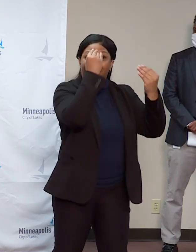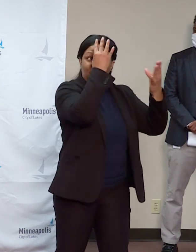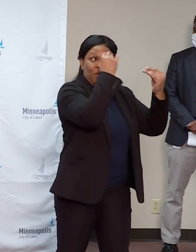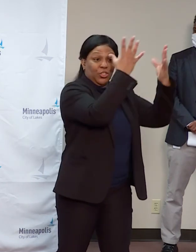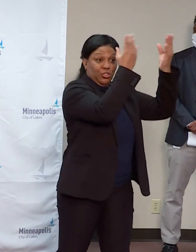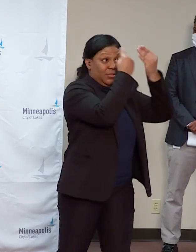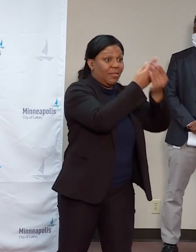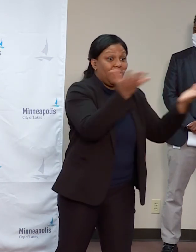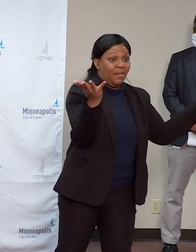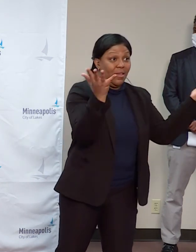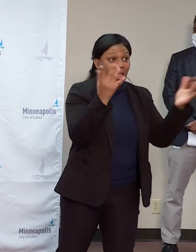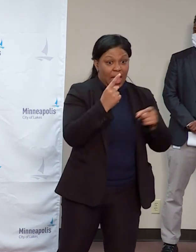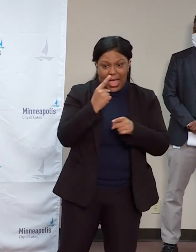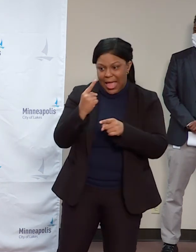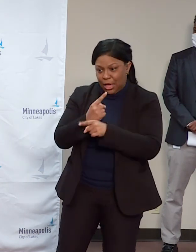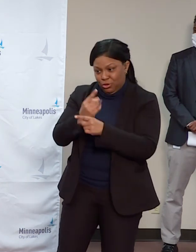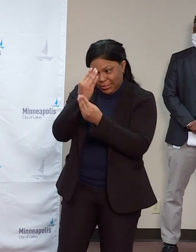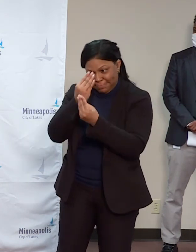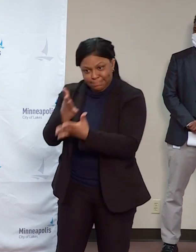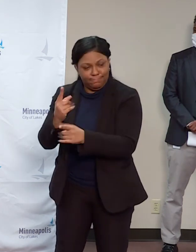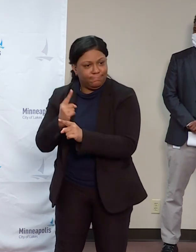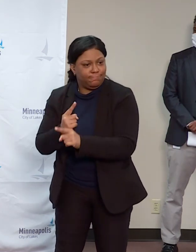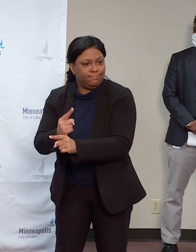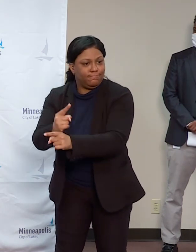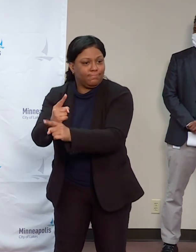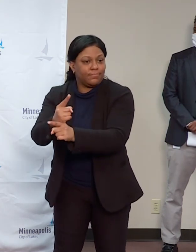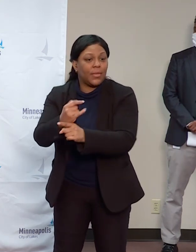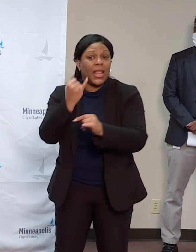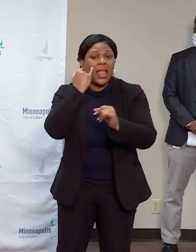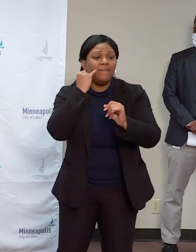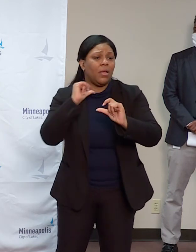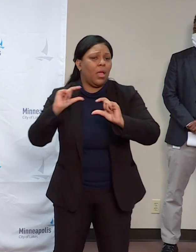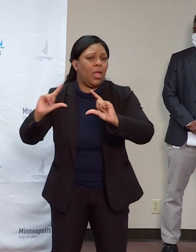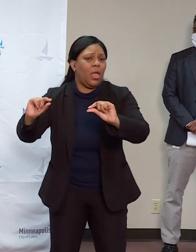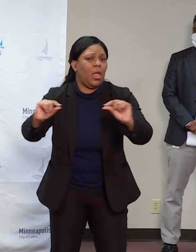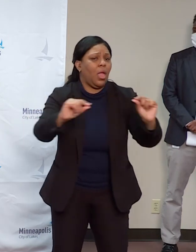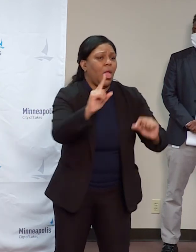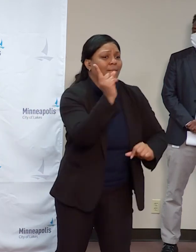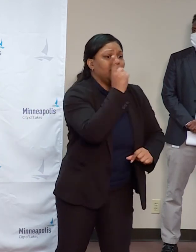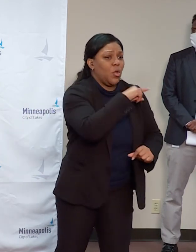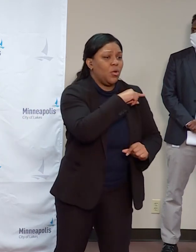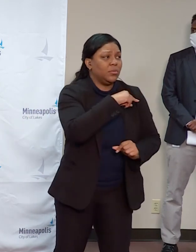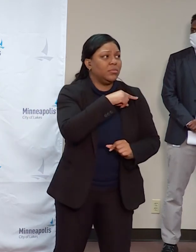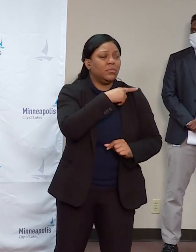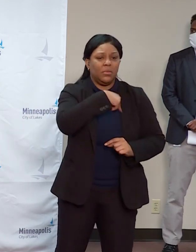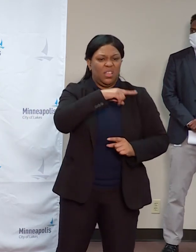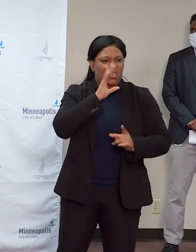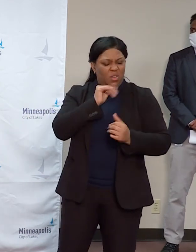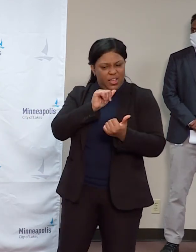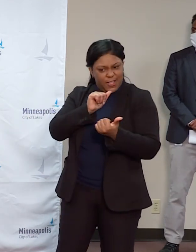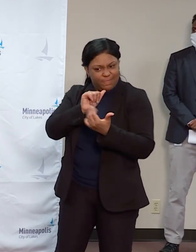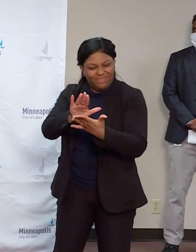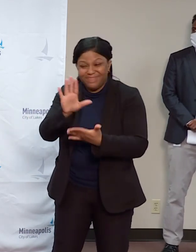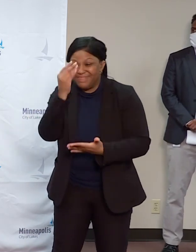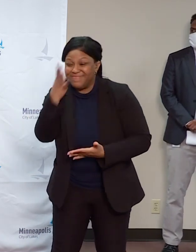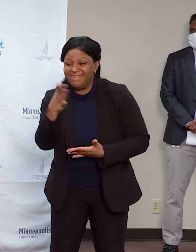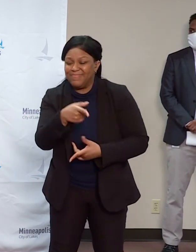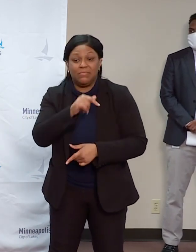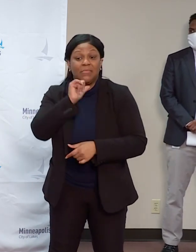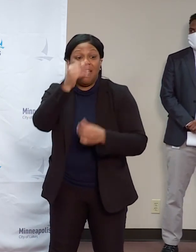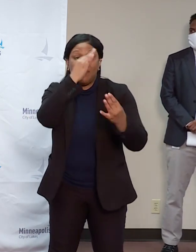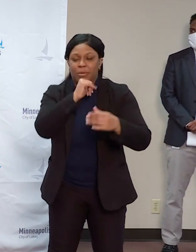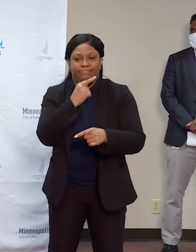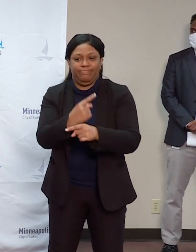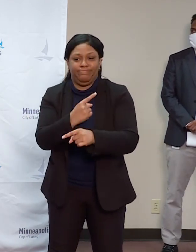and dispelling rumors, addressing community trauma related to the trial, providing details of the trial such as date, time and